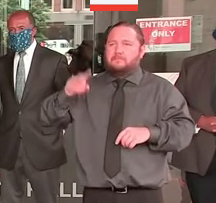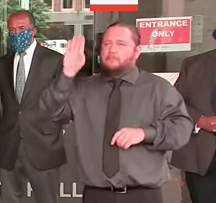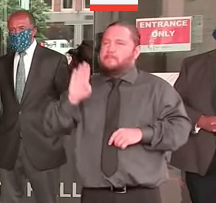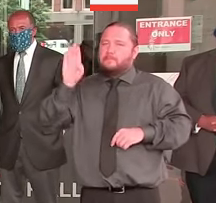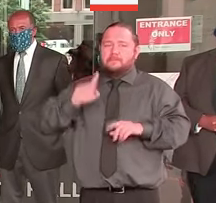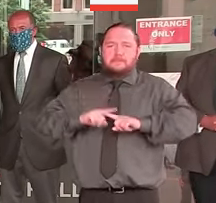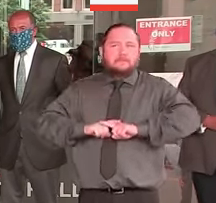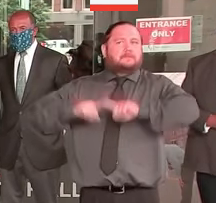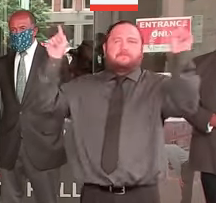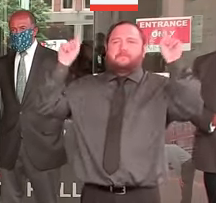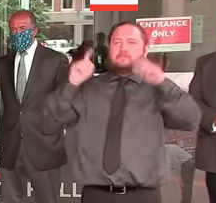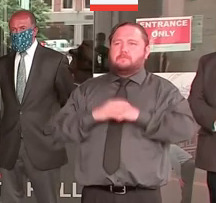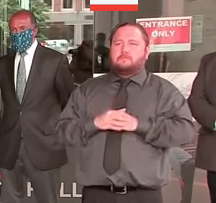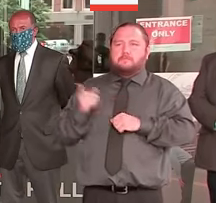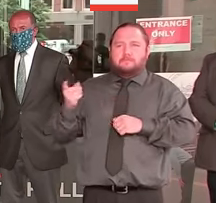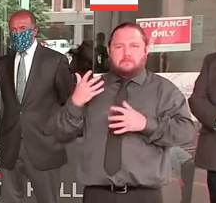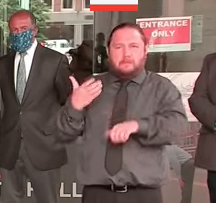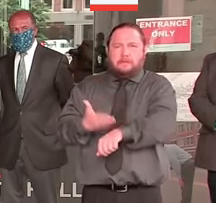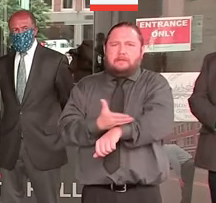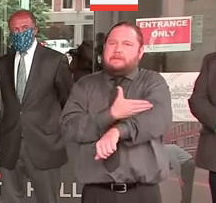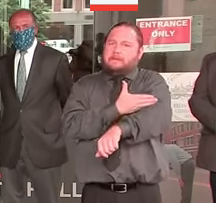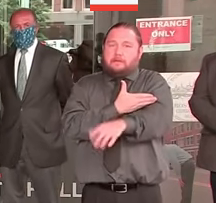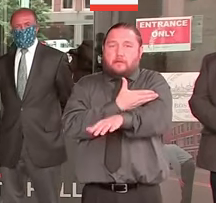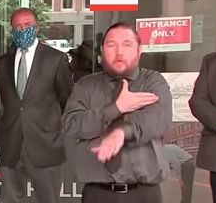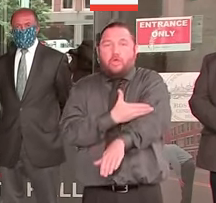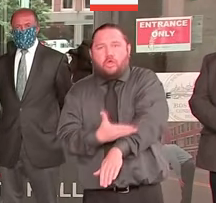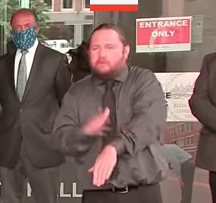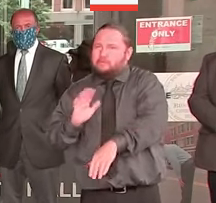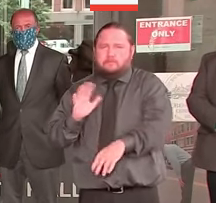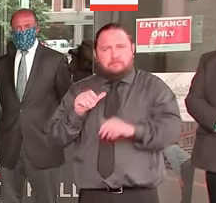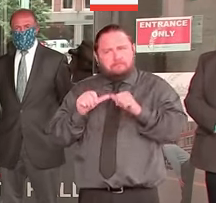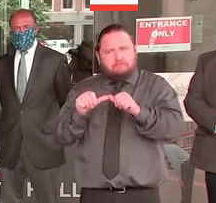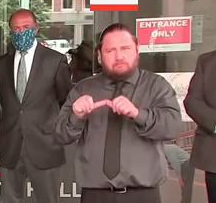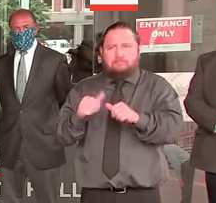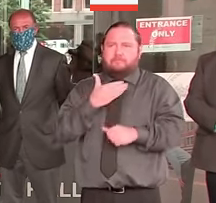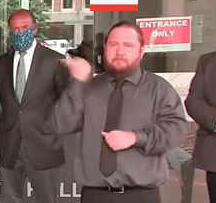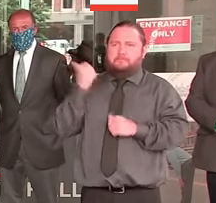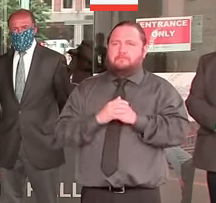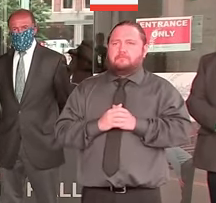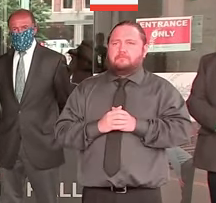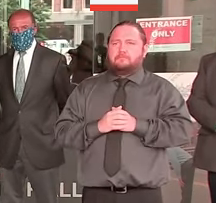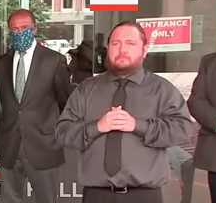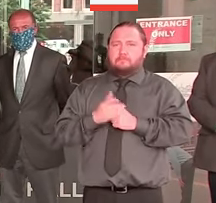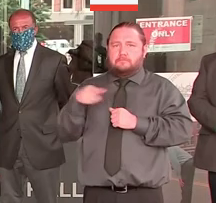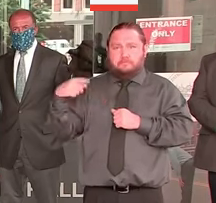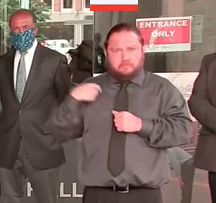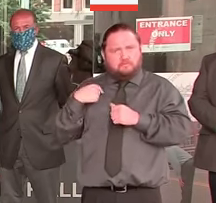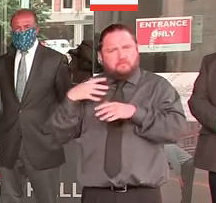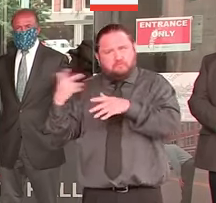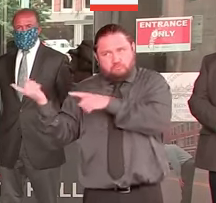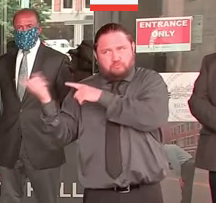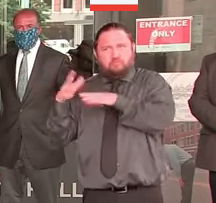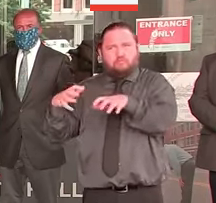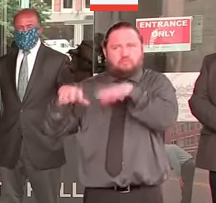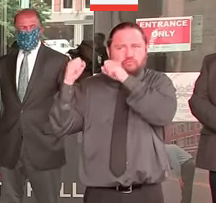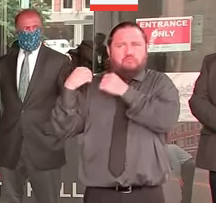It's incumbent upon me, it's incumbent upon all of us, to continue to move forward. As I've said before, that too often